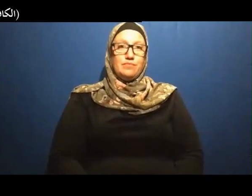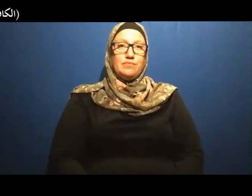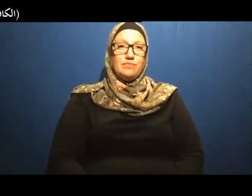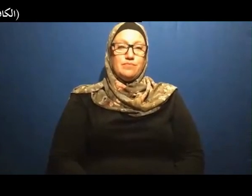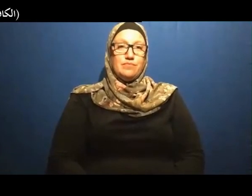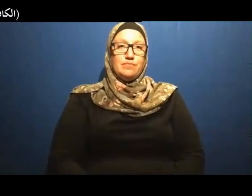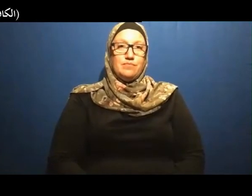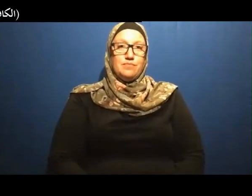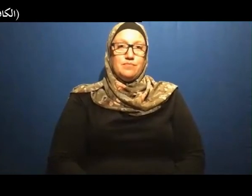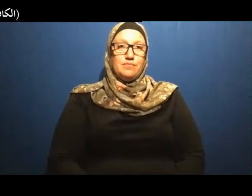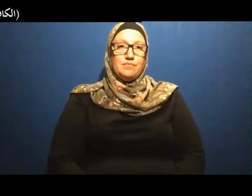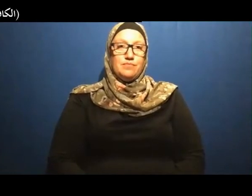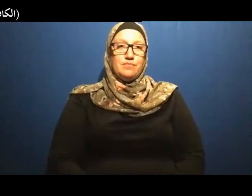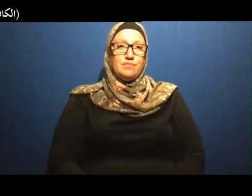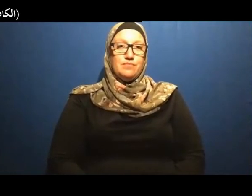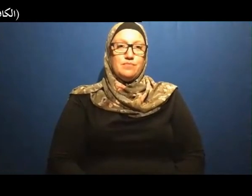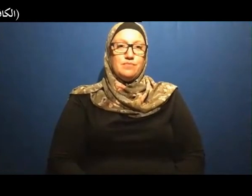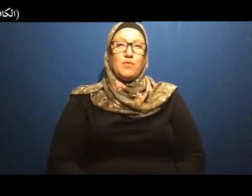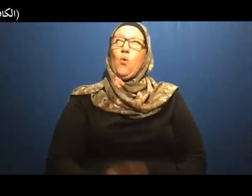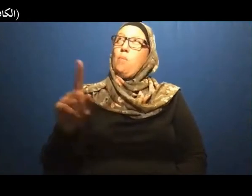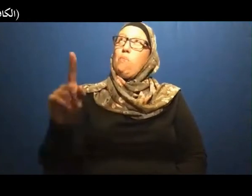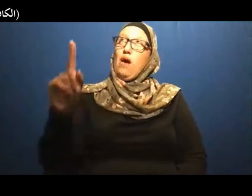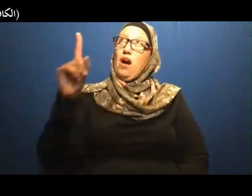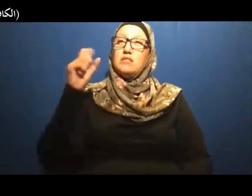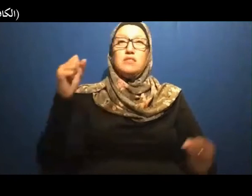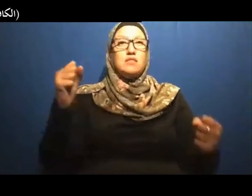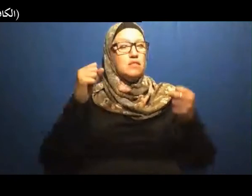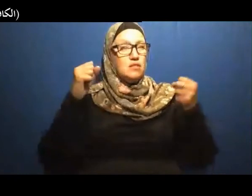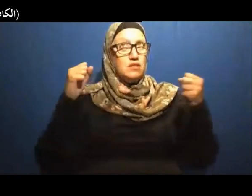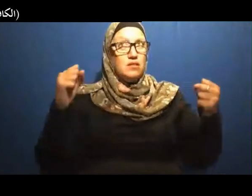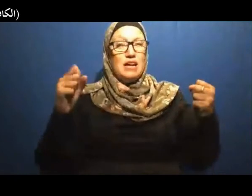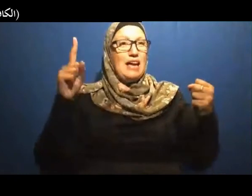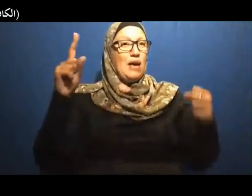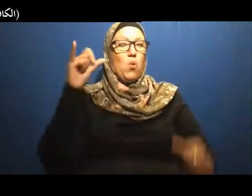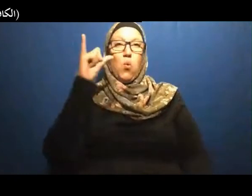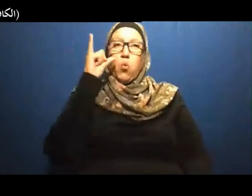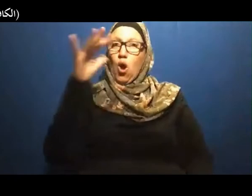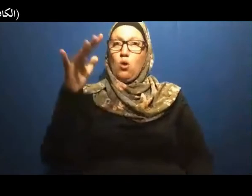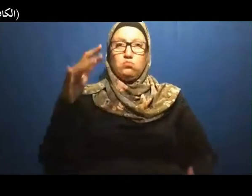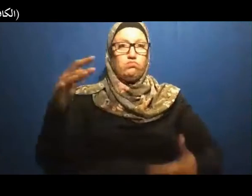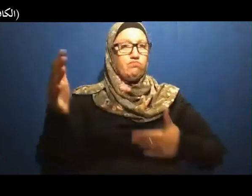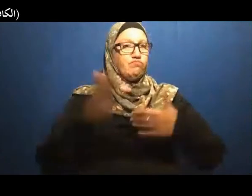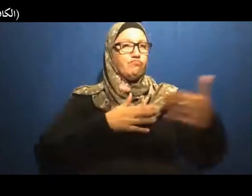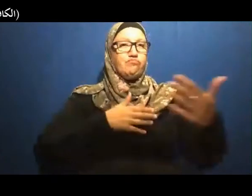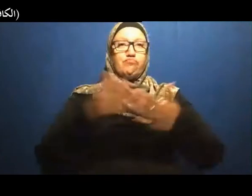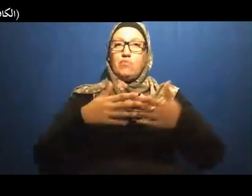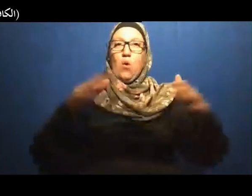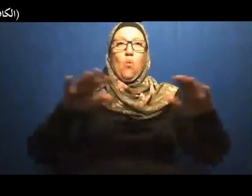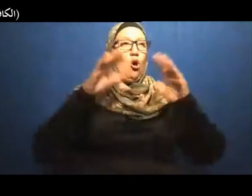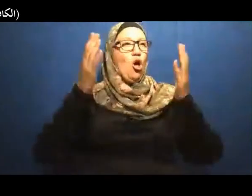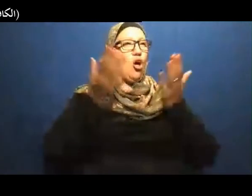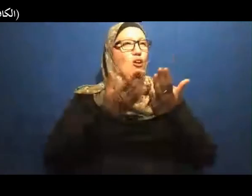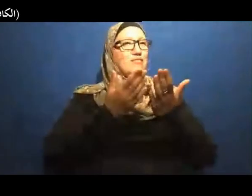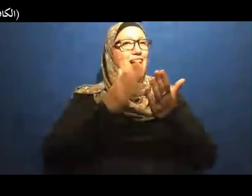The almighty God Refuses to manage To run The affairs Of this world Unless Through means